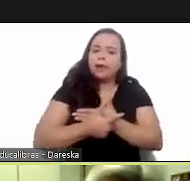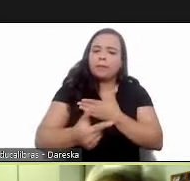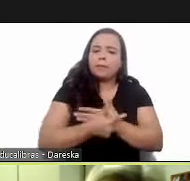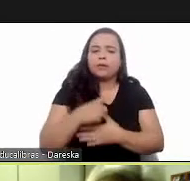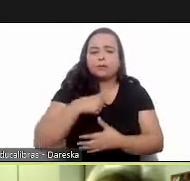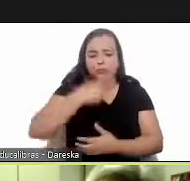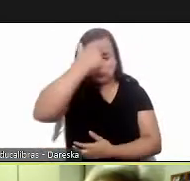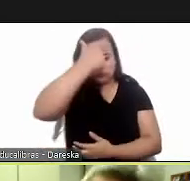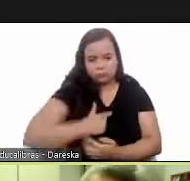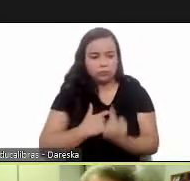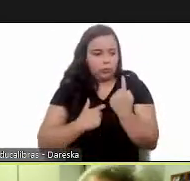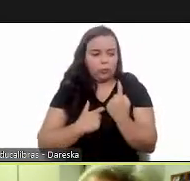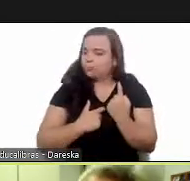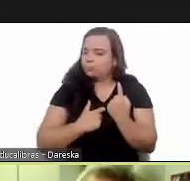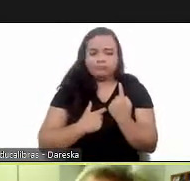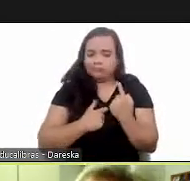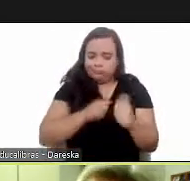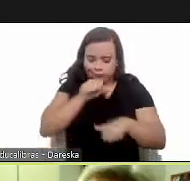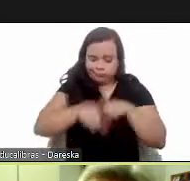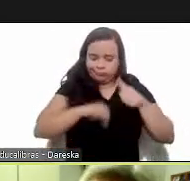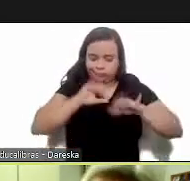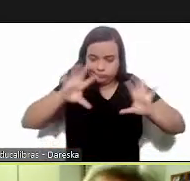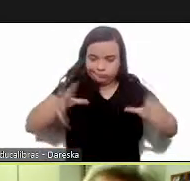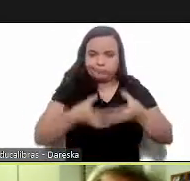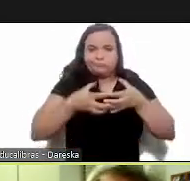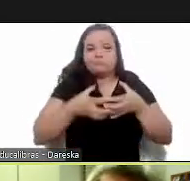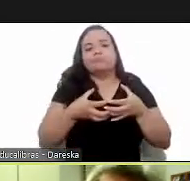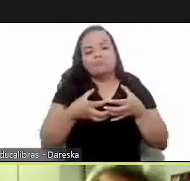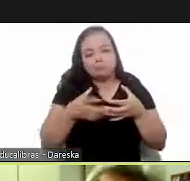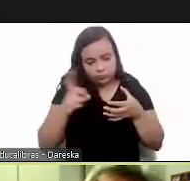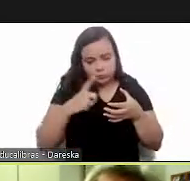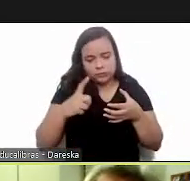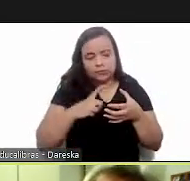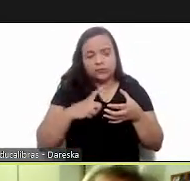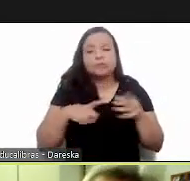this role of just the individual role and also